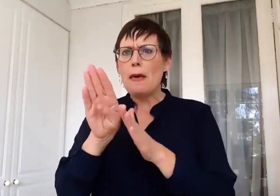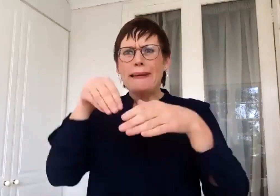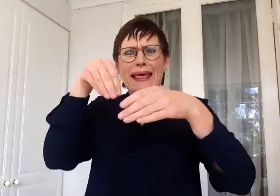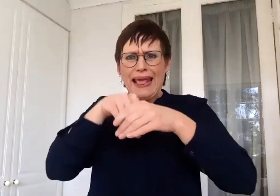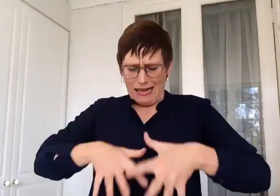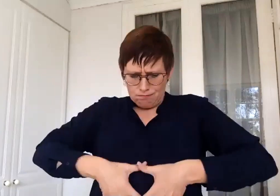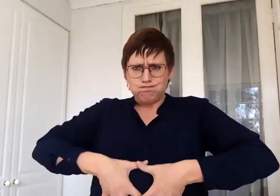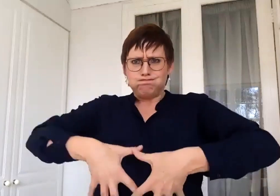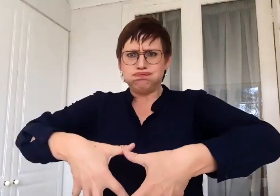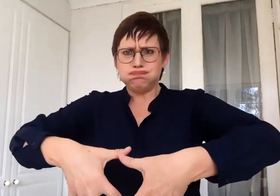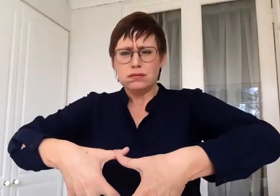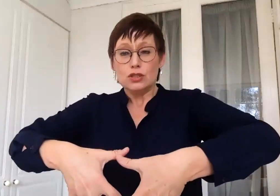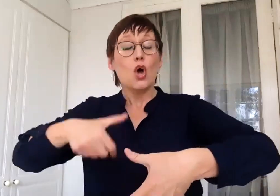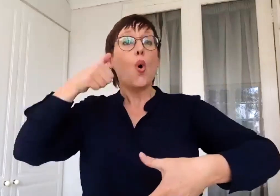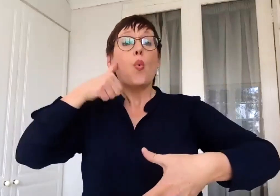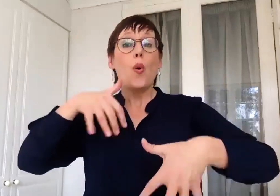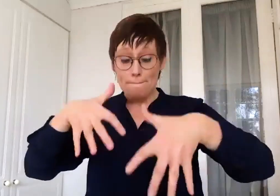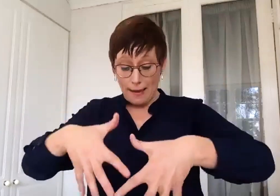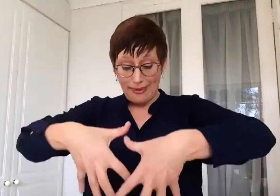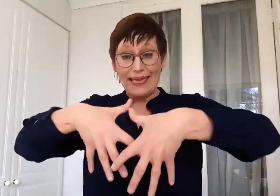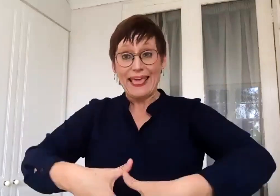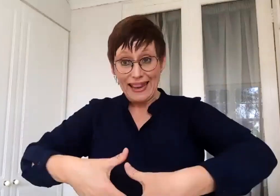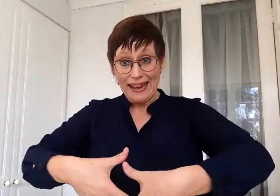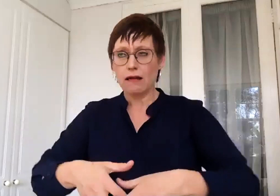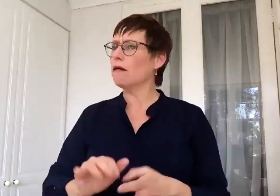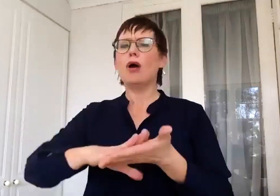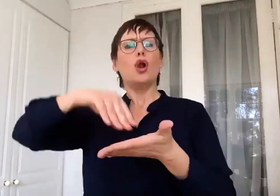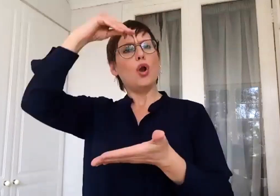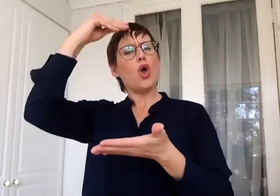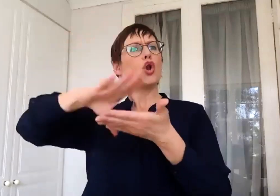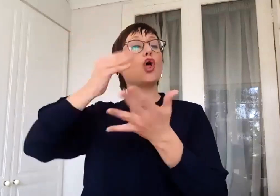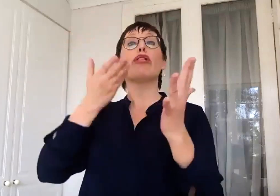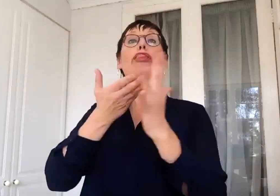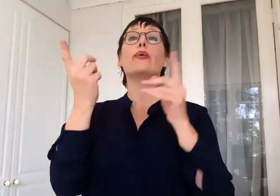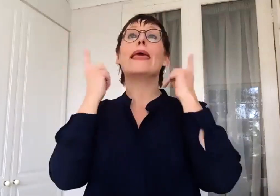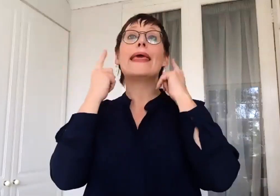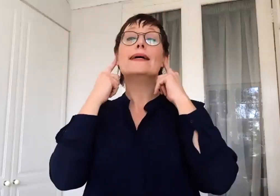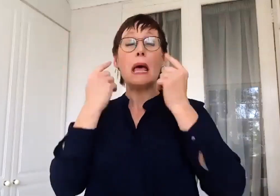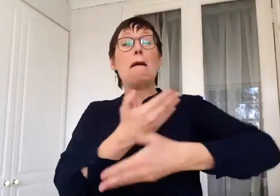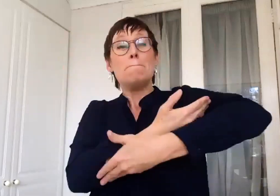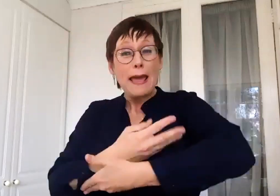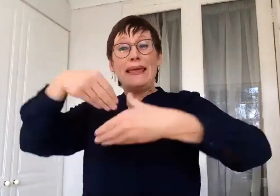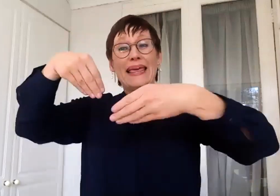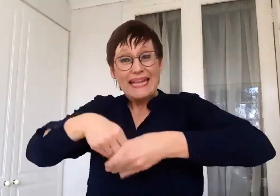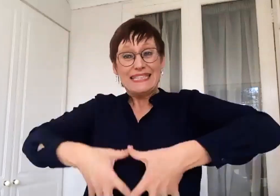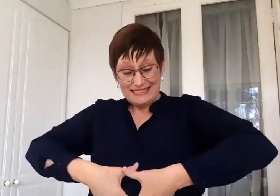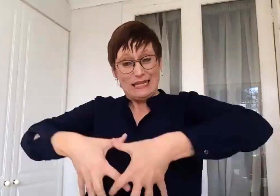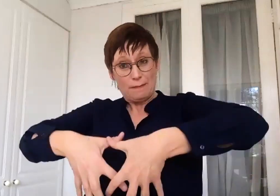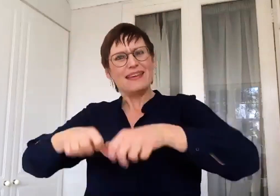utero, children that have hearing are already learning. And so once they are born, there is already a level